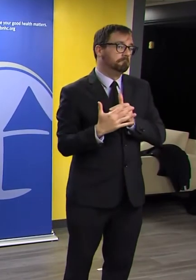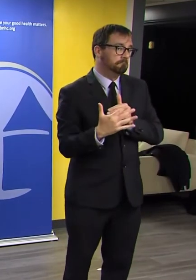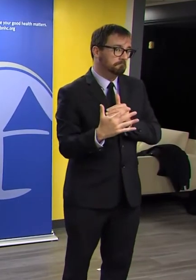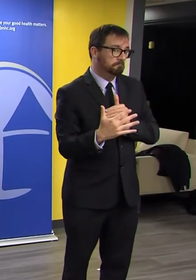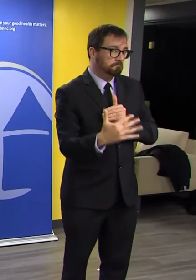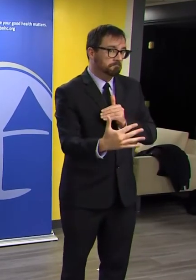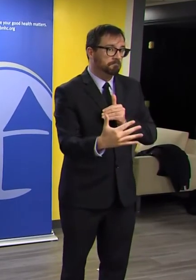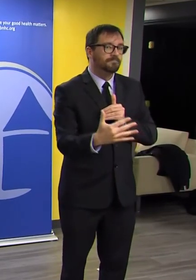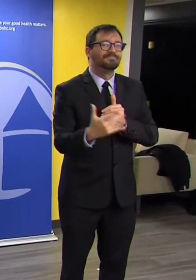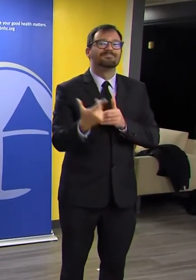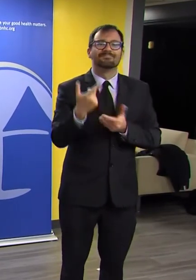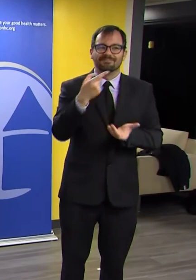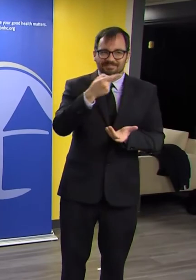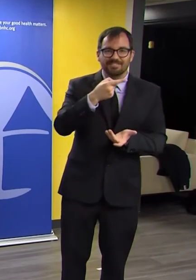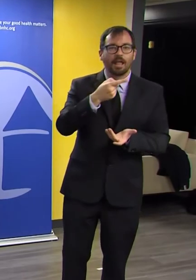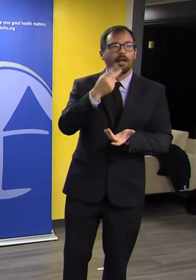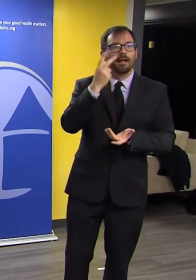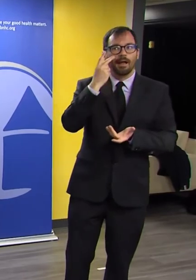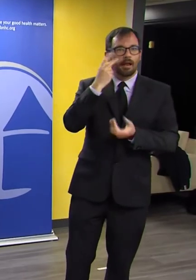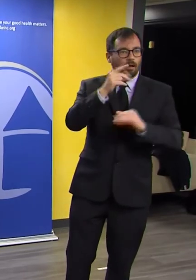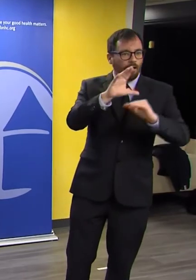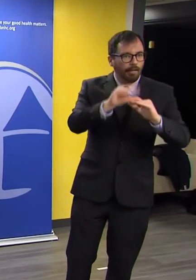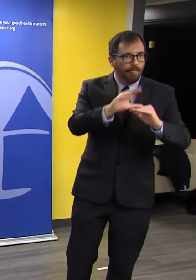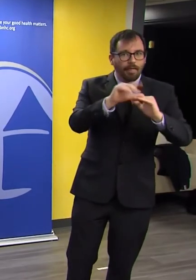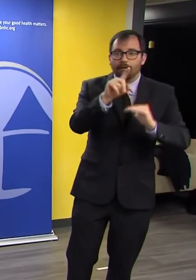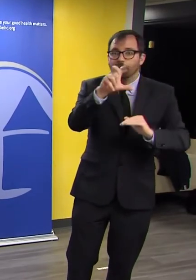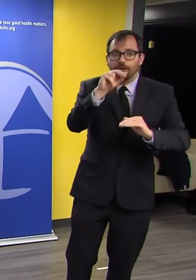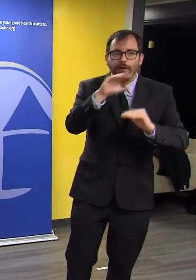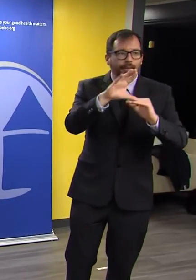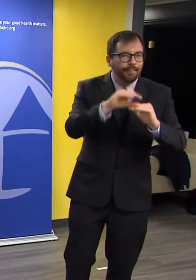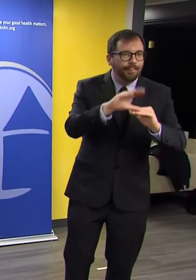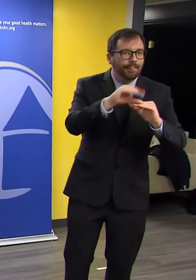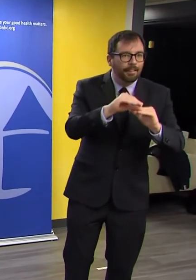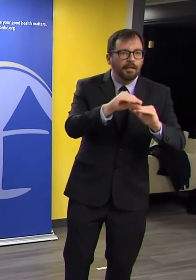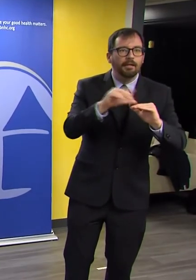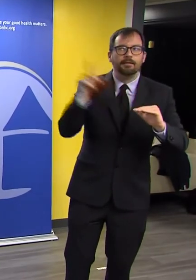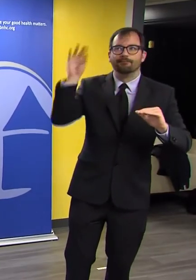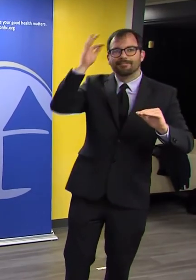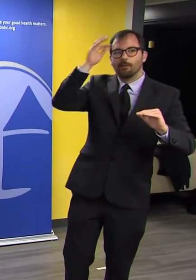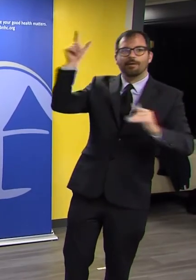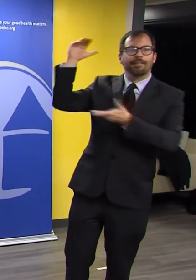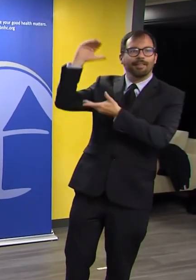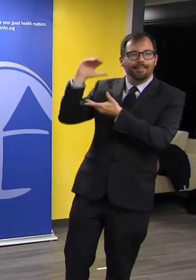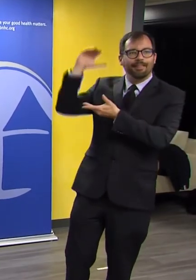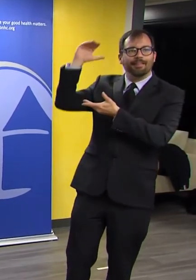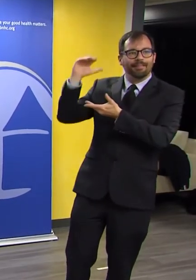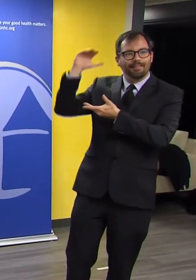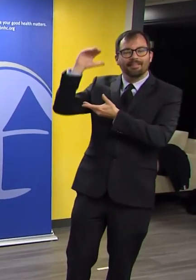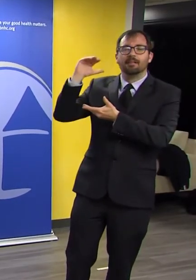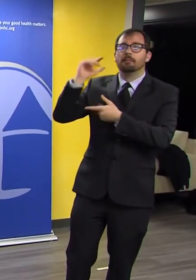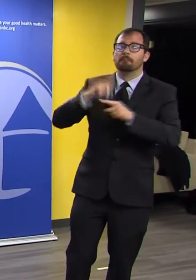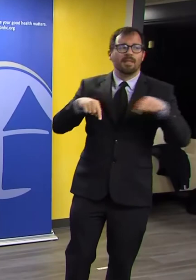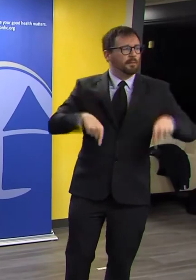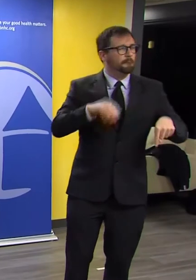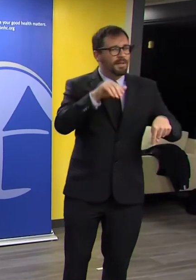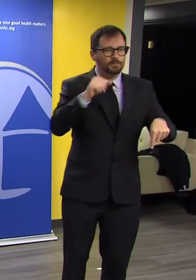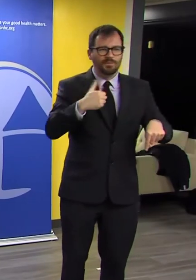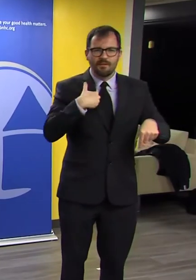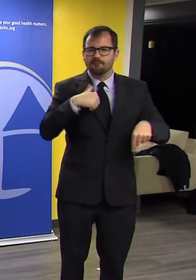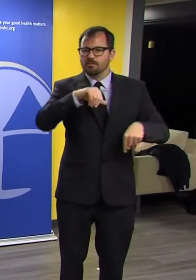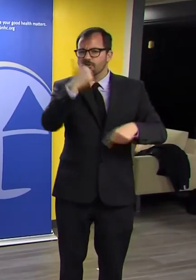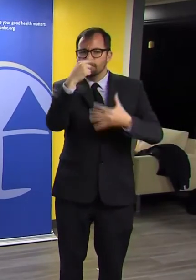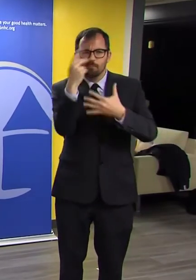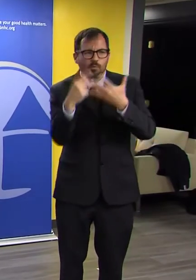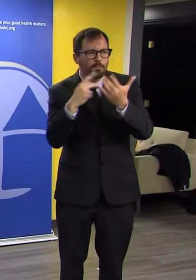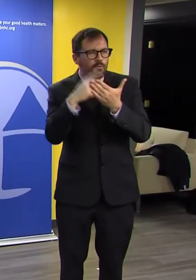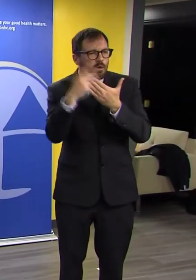and other nutrition supports and we encourage them to apply and we will work with your closely to make sure that happens. And I